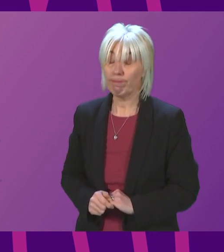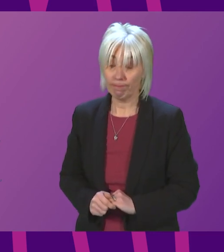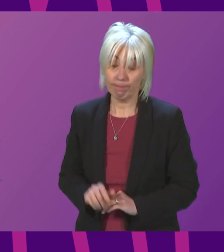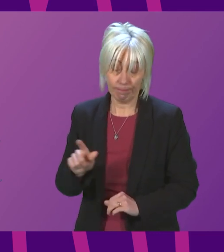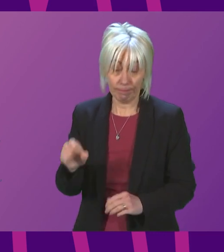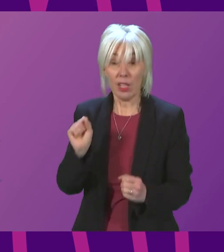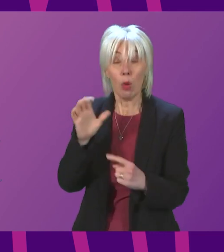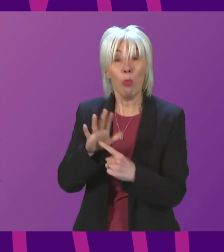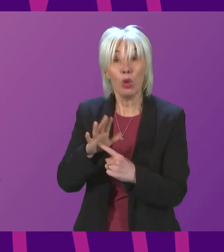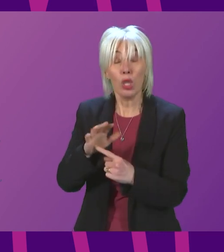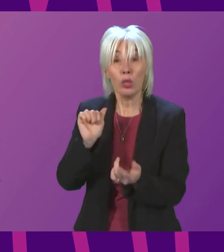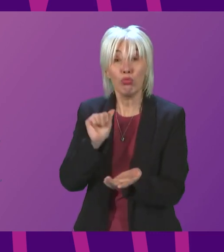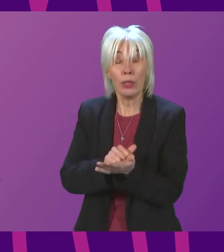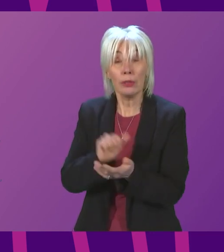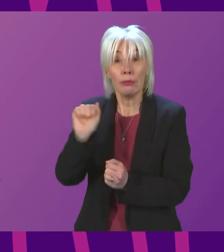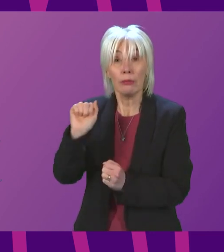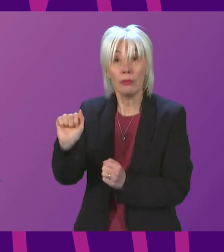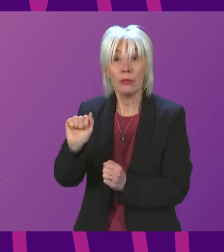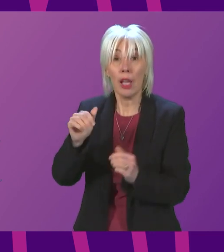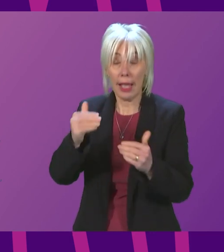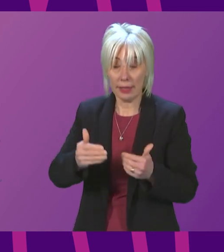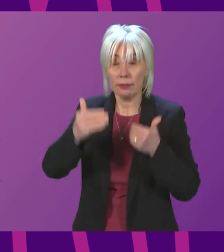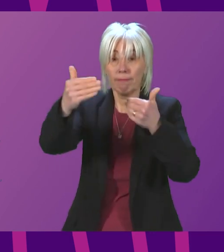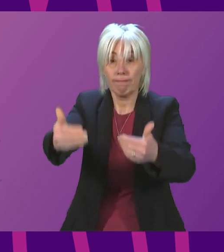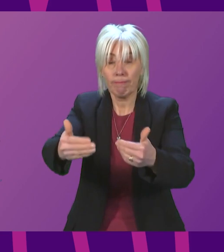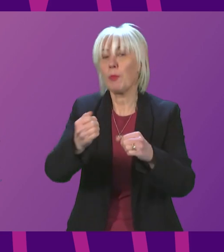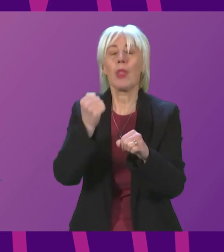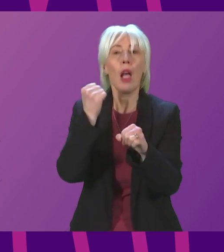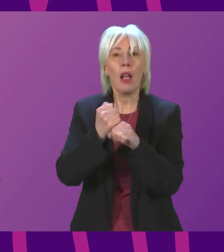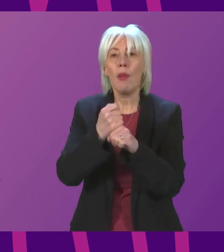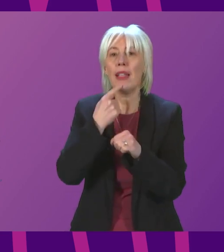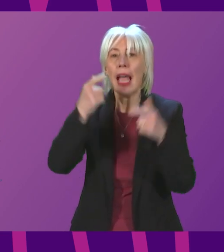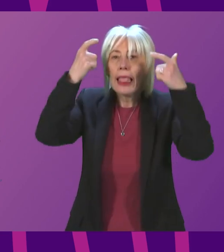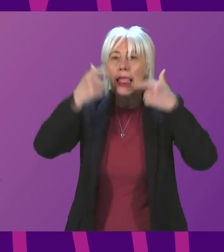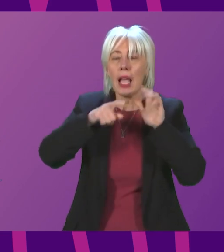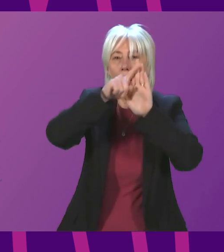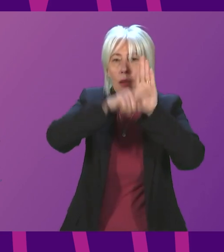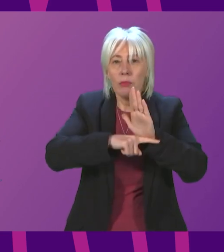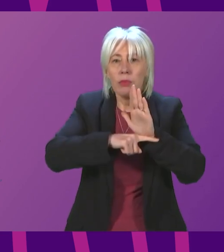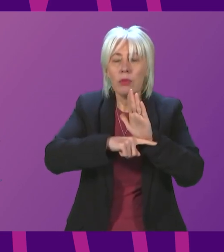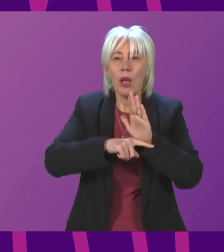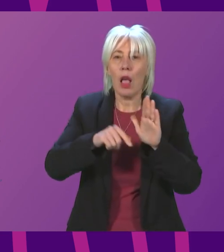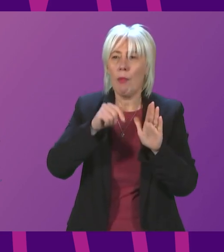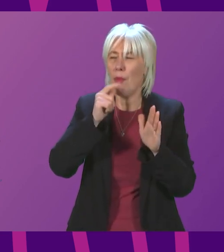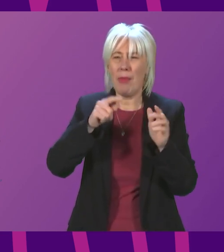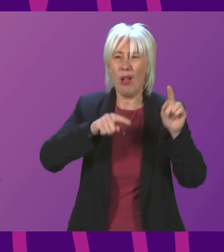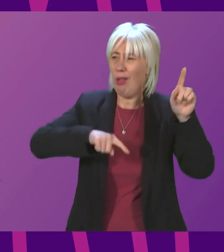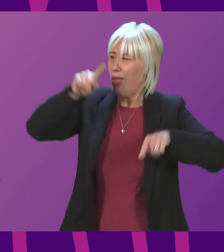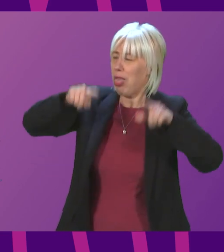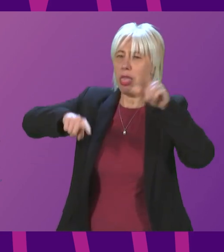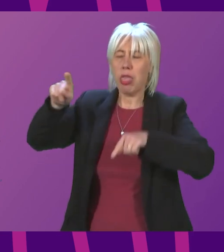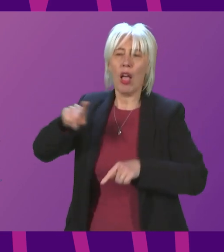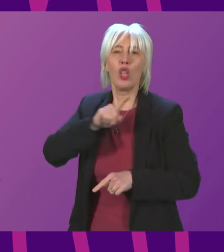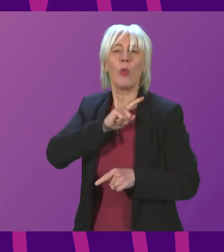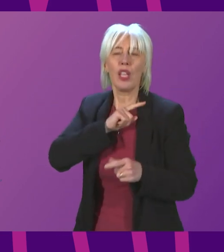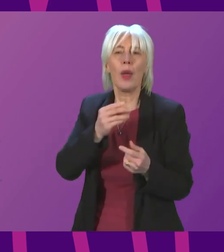most important point to make as we go into this next phase governments can impose legal restrictions that are not proportionate which is why we are